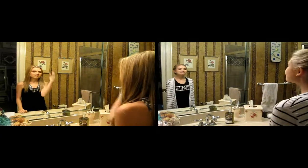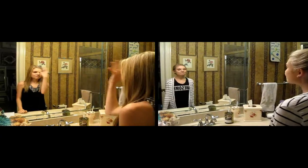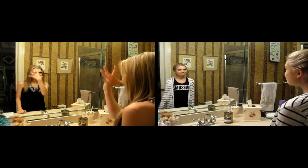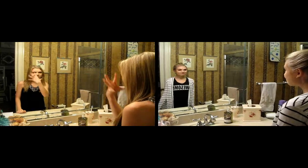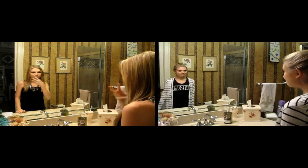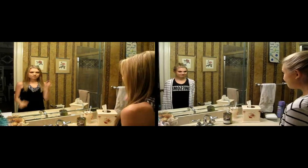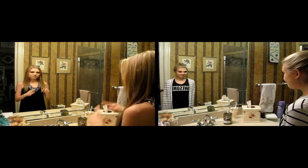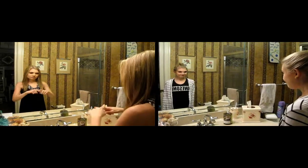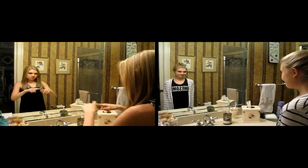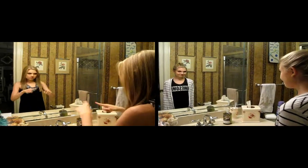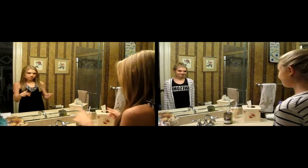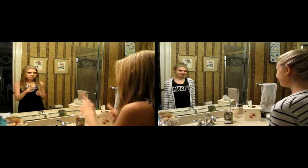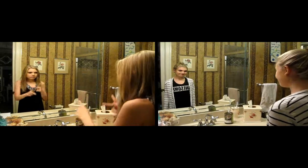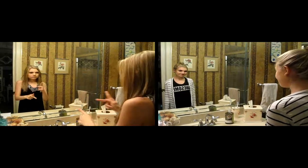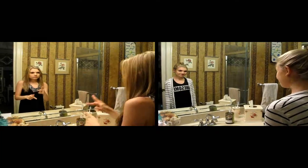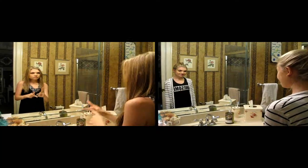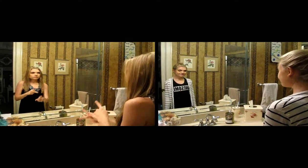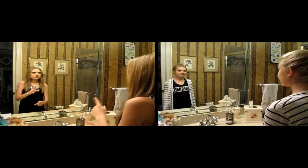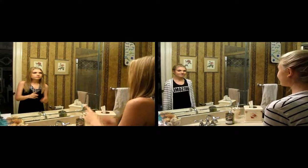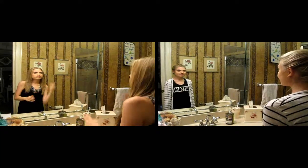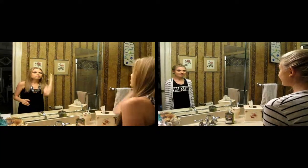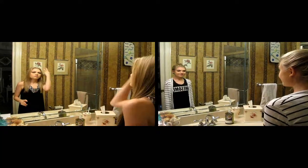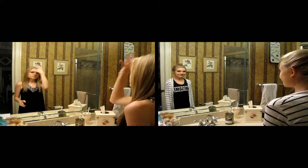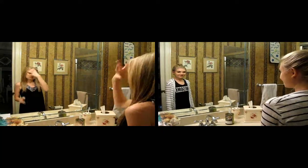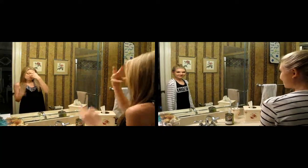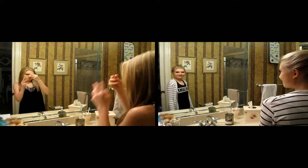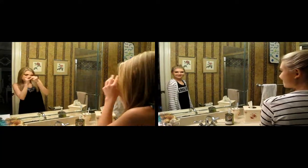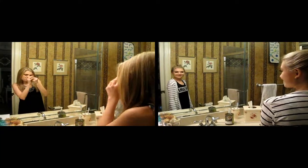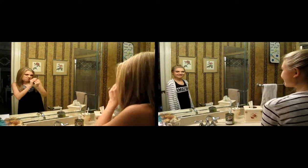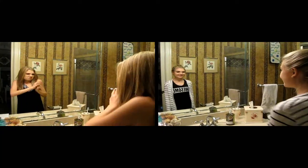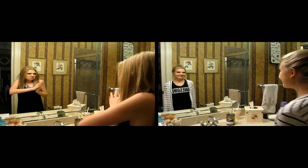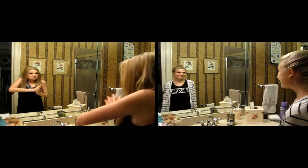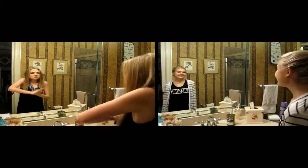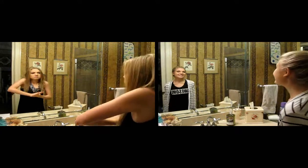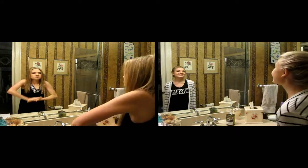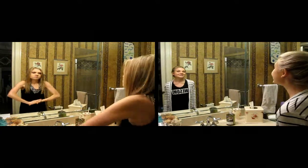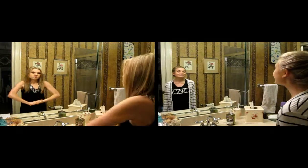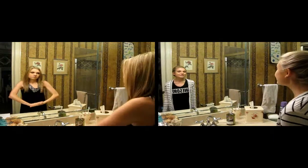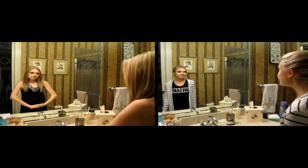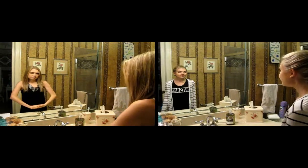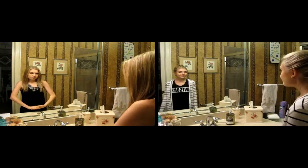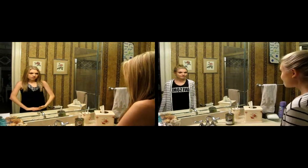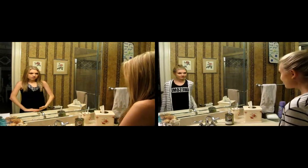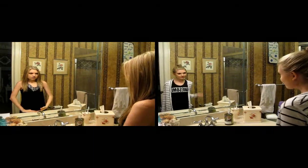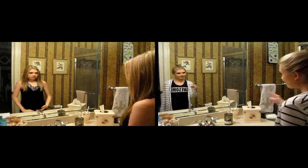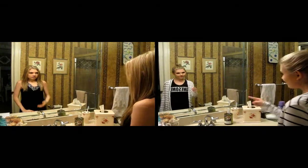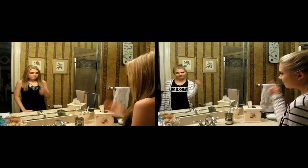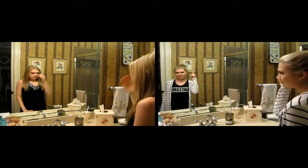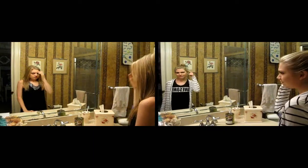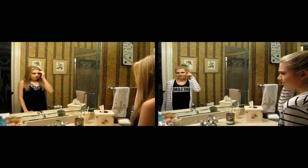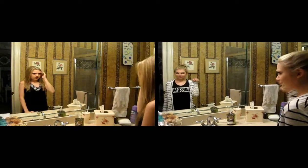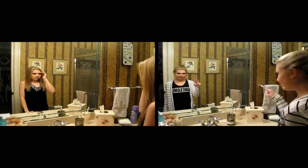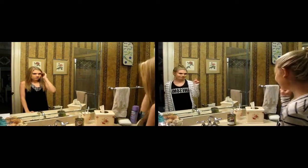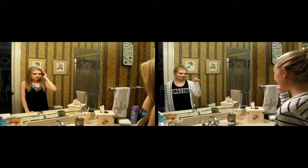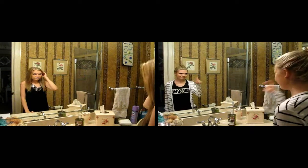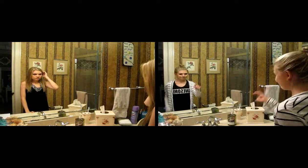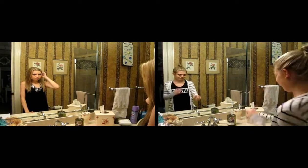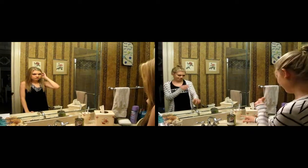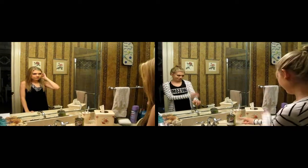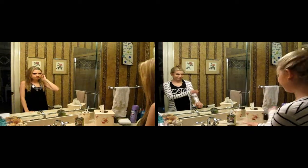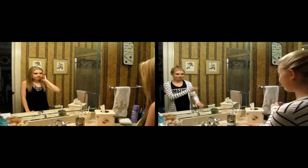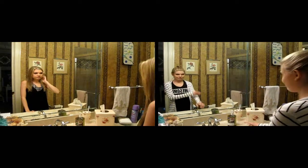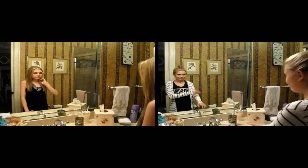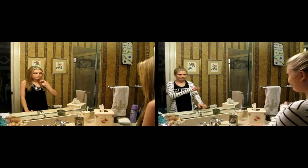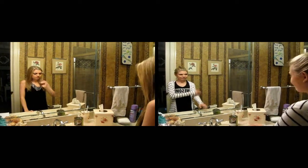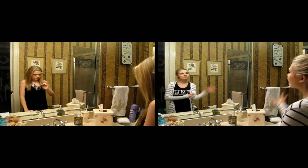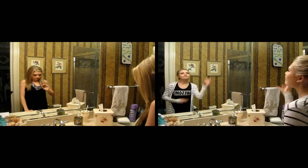Pretty girl, shine the light on whatever's worth. You try to fix something, but you